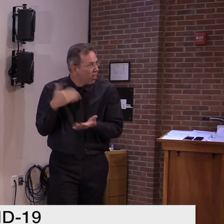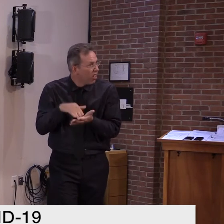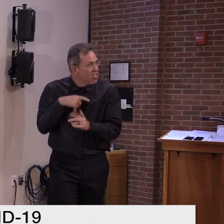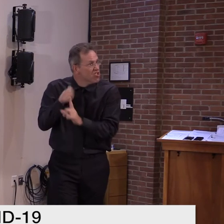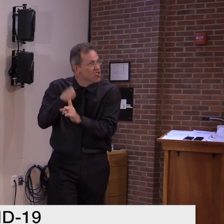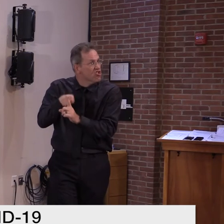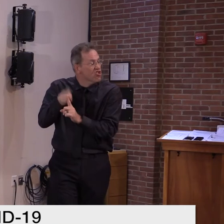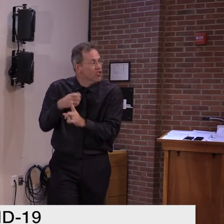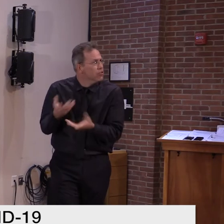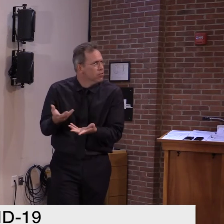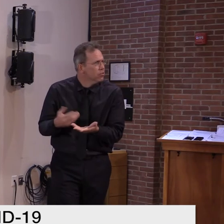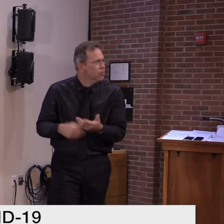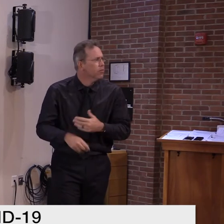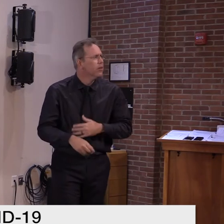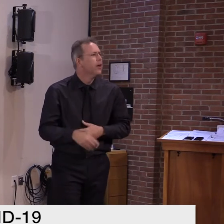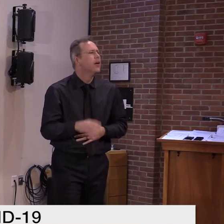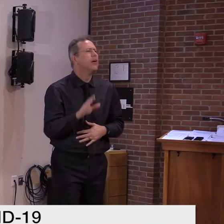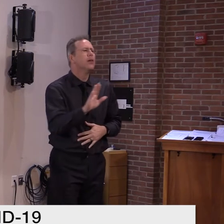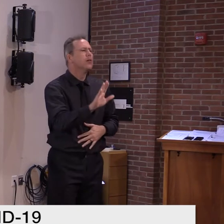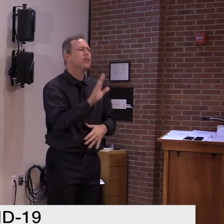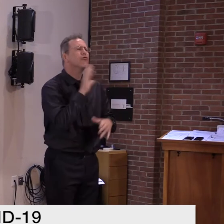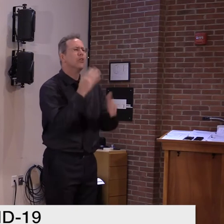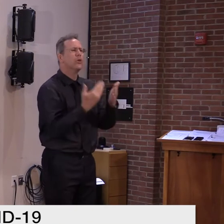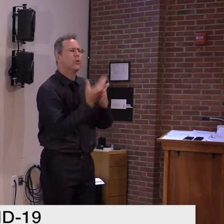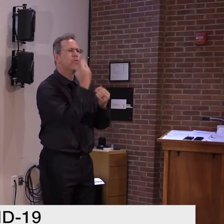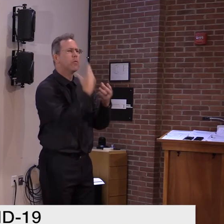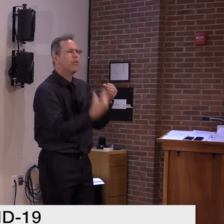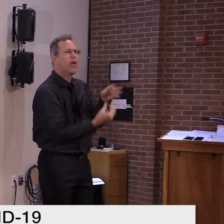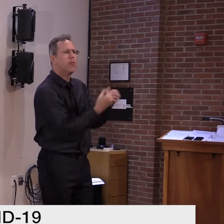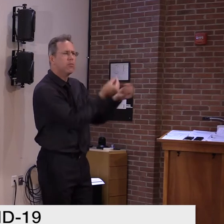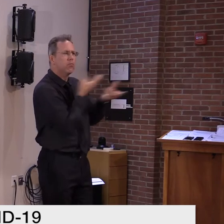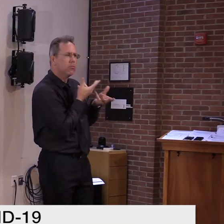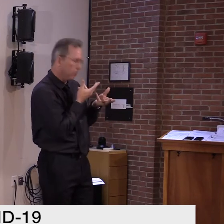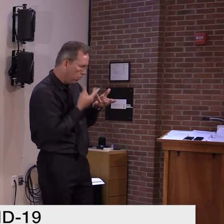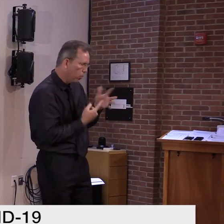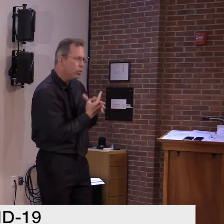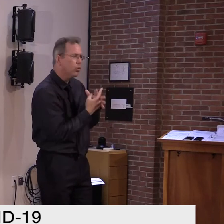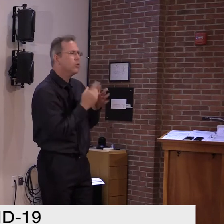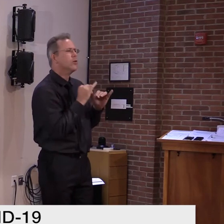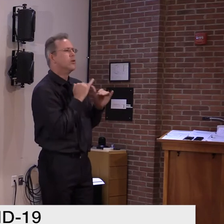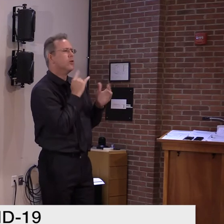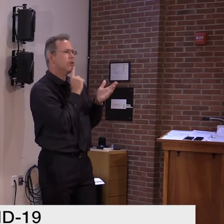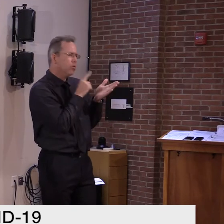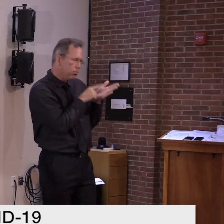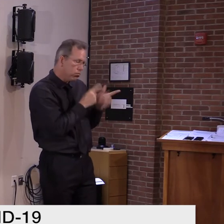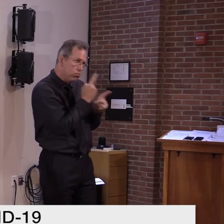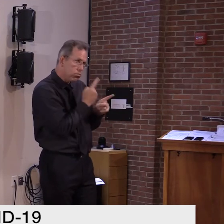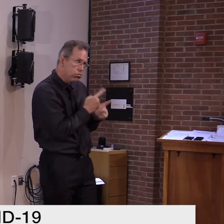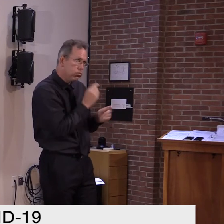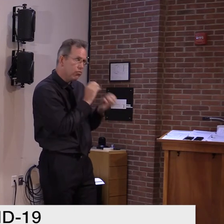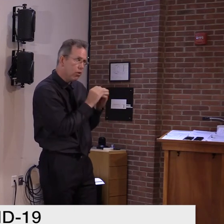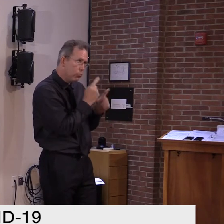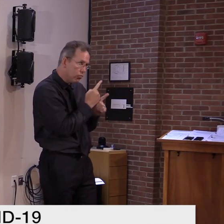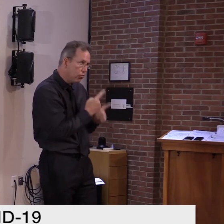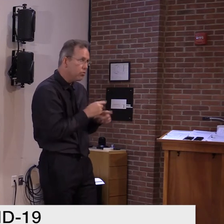wanted to make sure that we had all the numbers. And it was happening as we were at the press conference that I was getting these numbers.